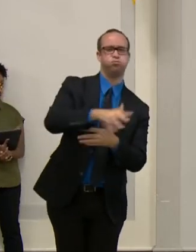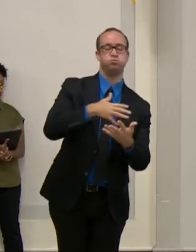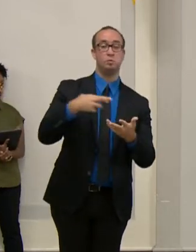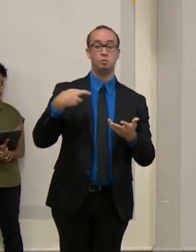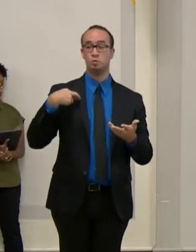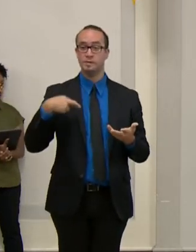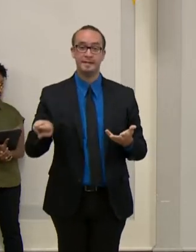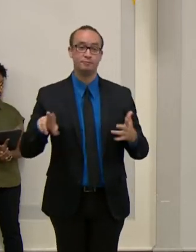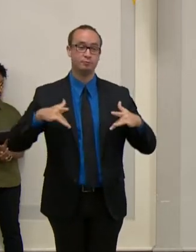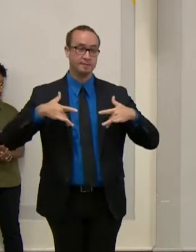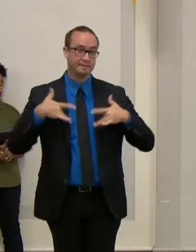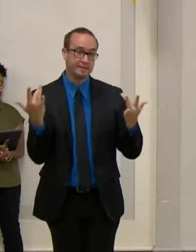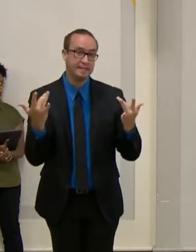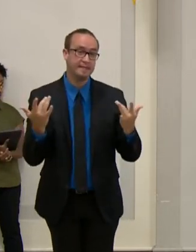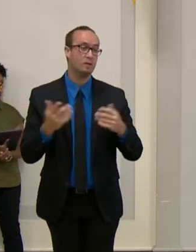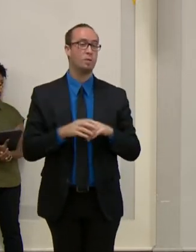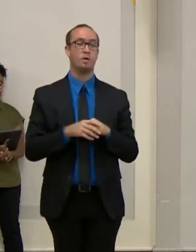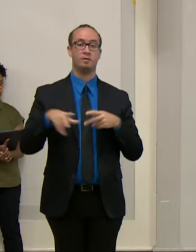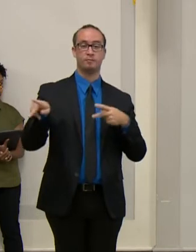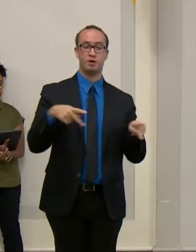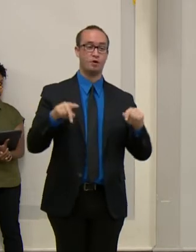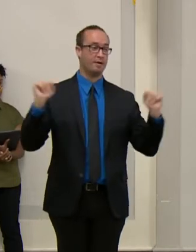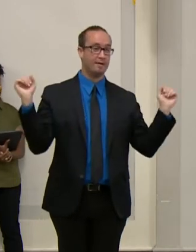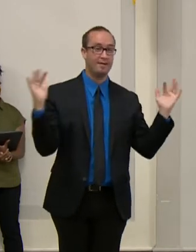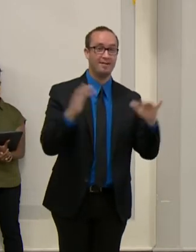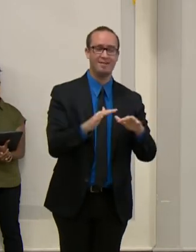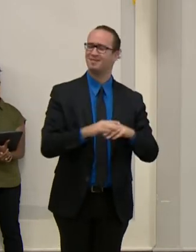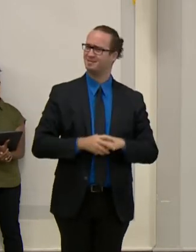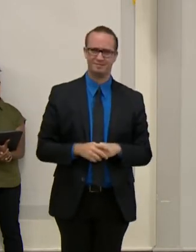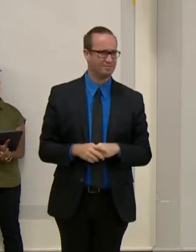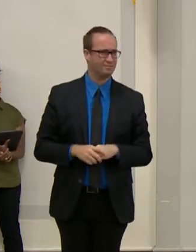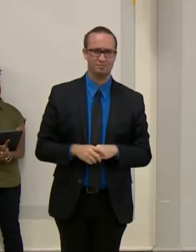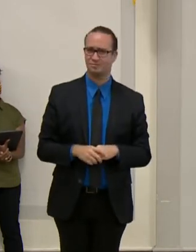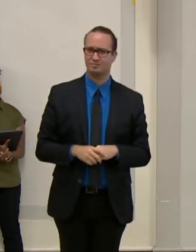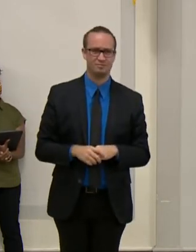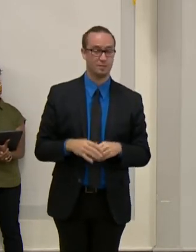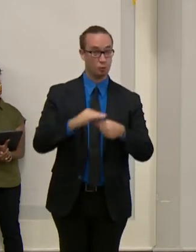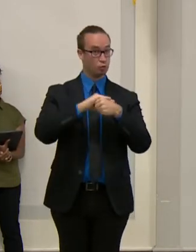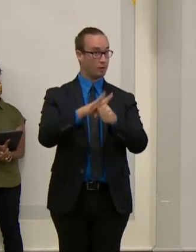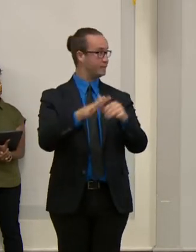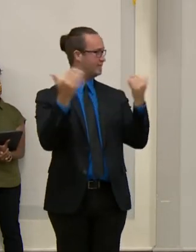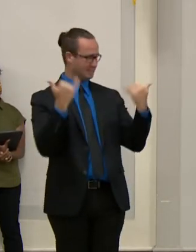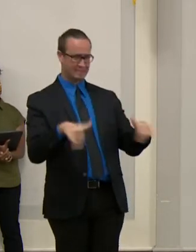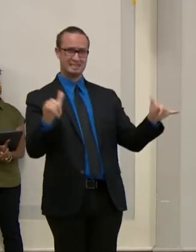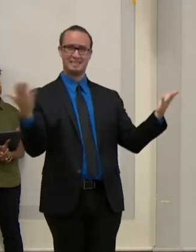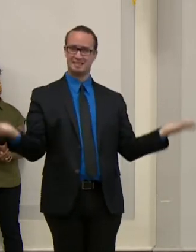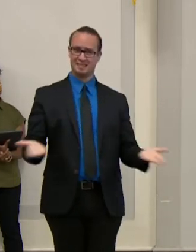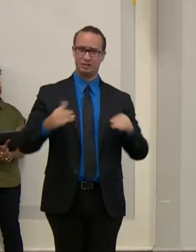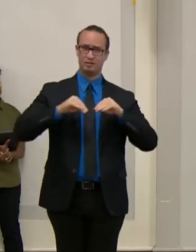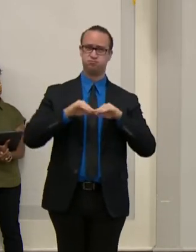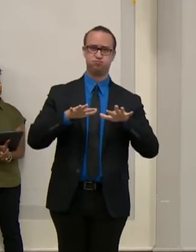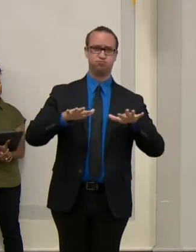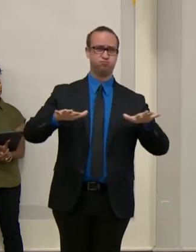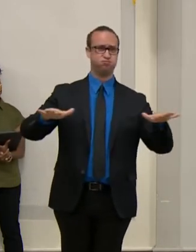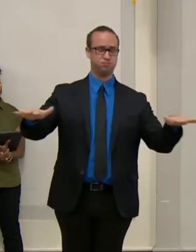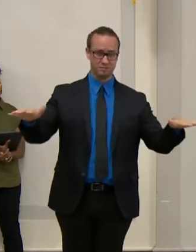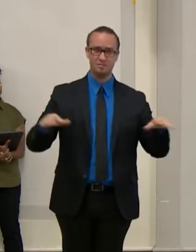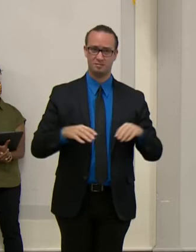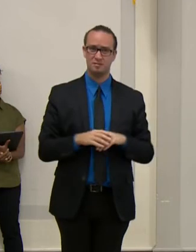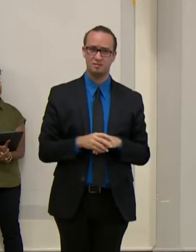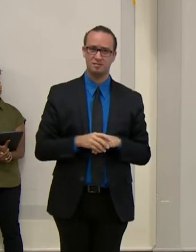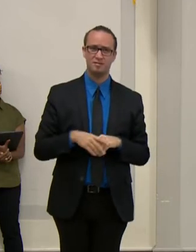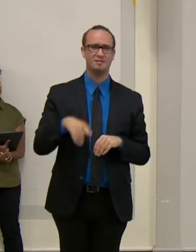pandemic. One that's built to spread rapidly in large groups. And please continue to wash your hands in high touch point areas